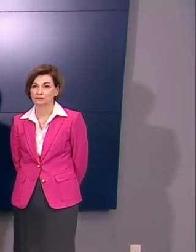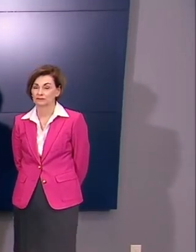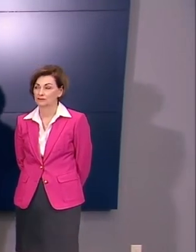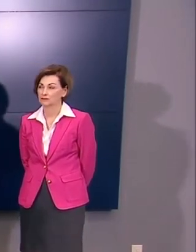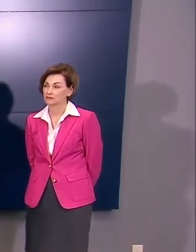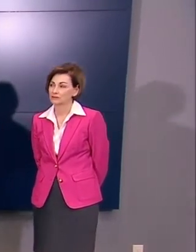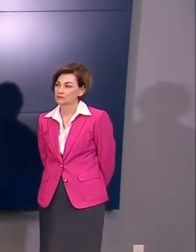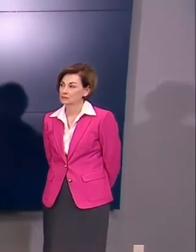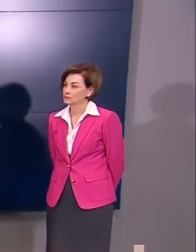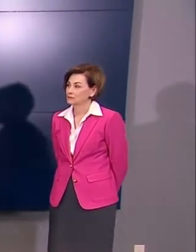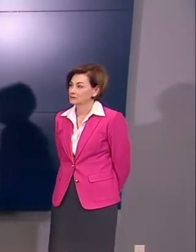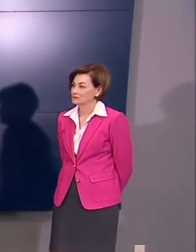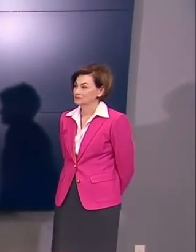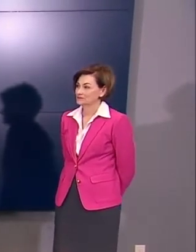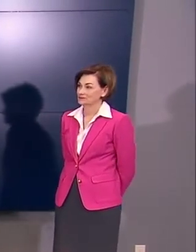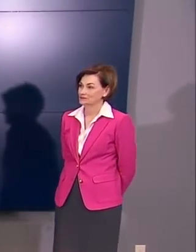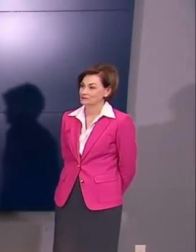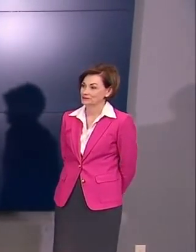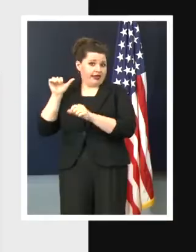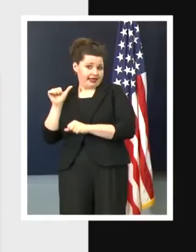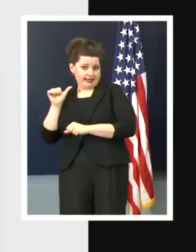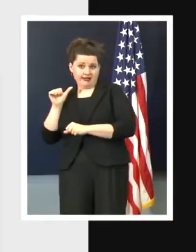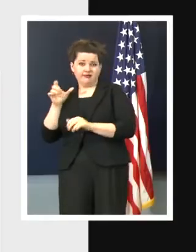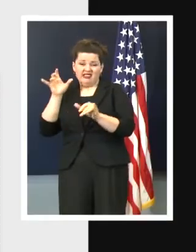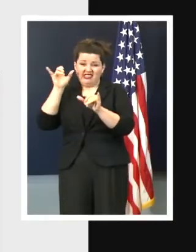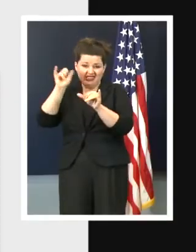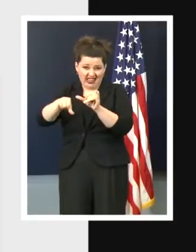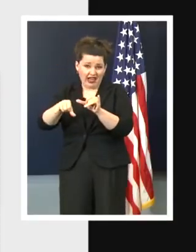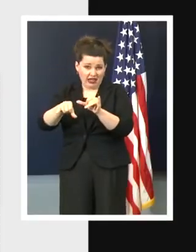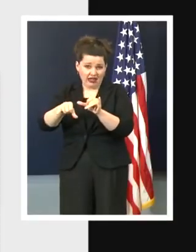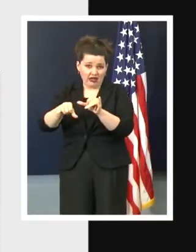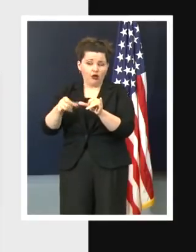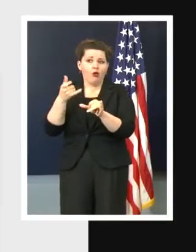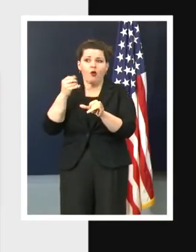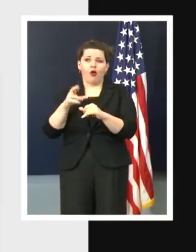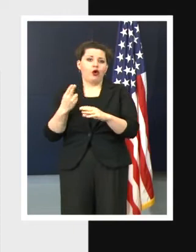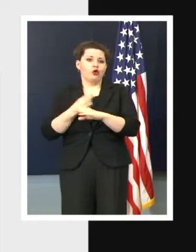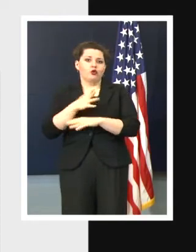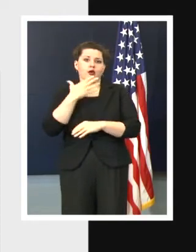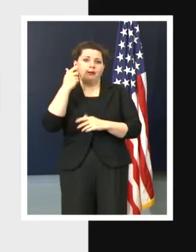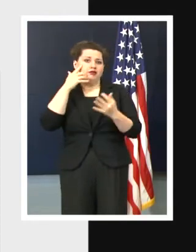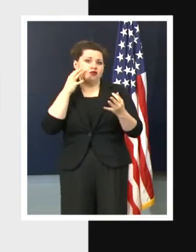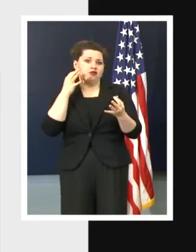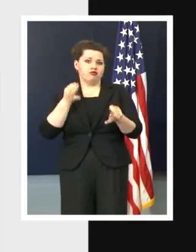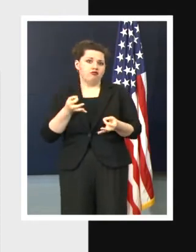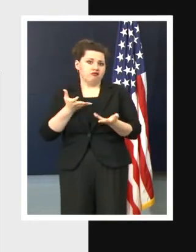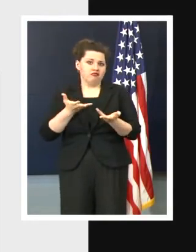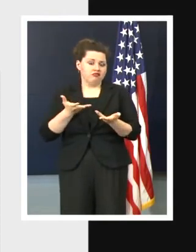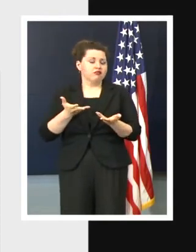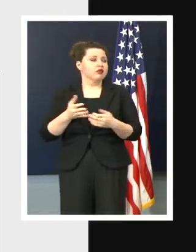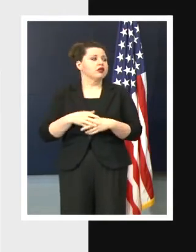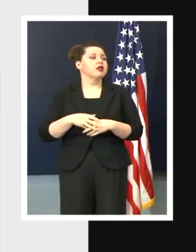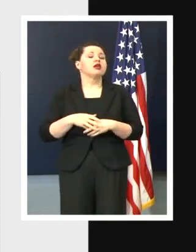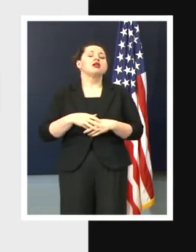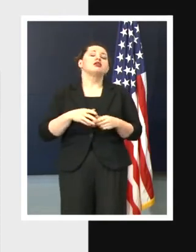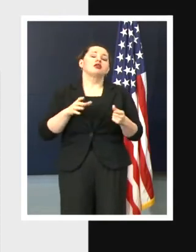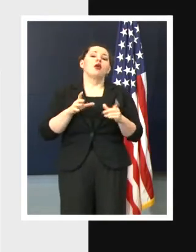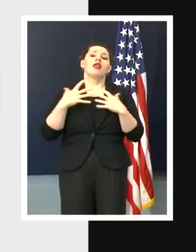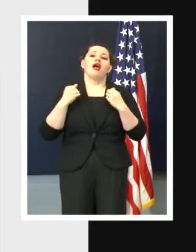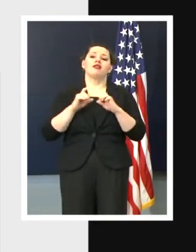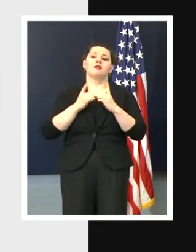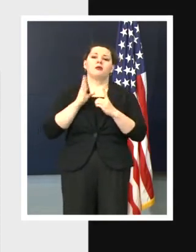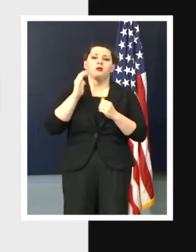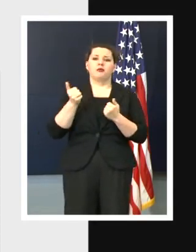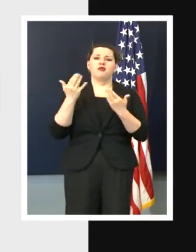traveling to an area that has been partially reopened or do you just use your best judgment? Yeah, so the Department of Public Health will be